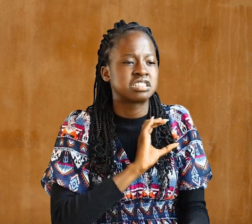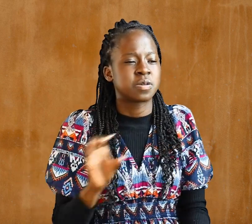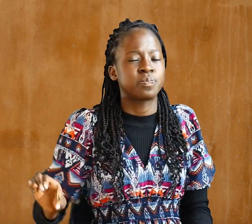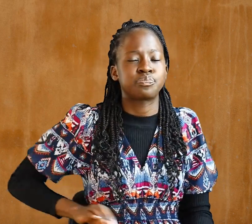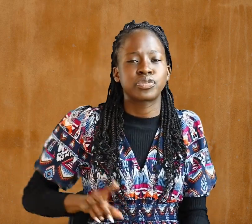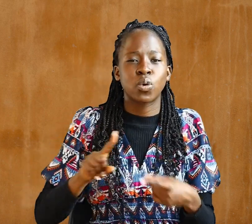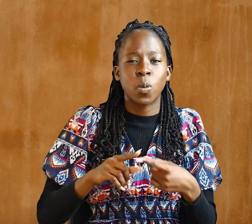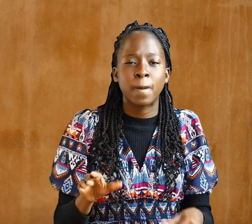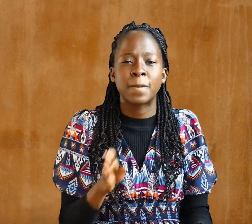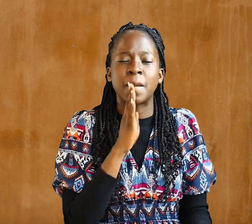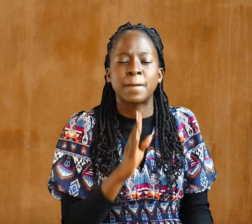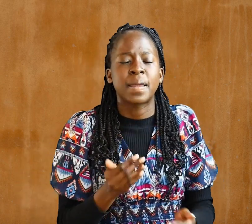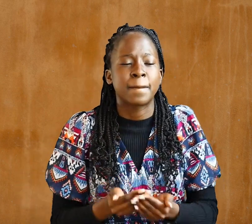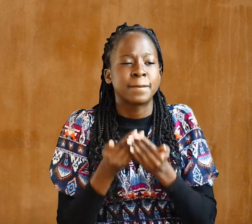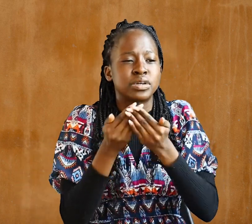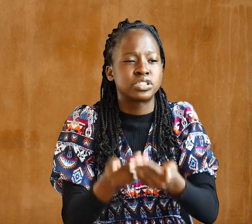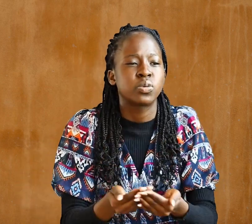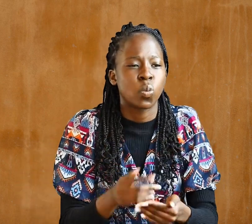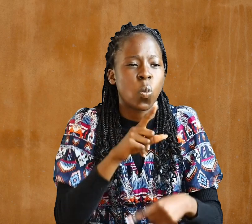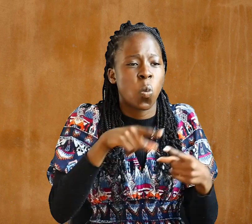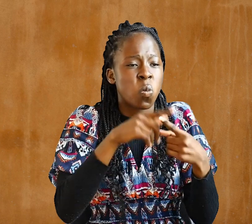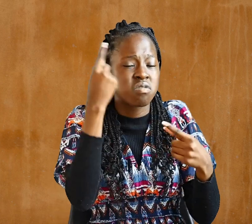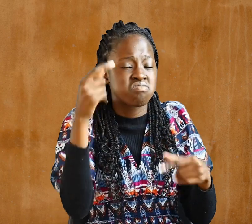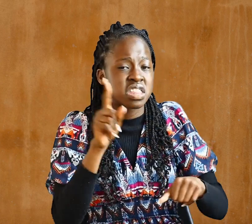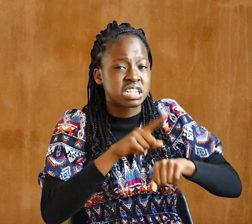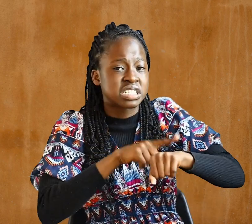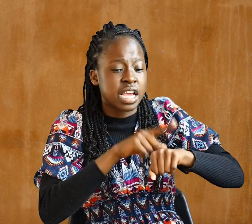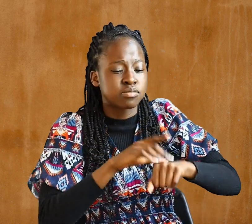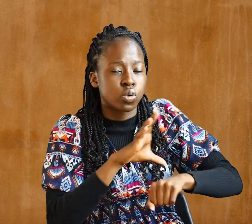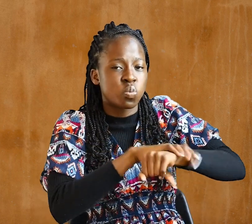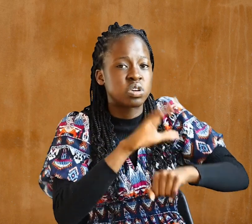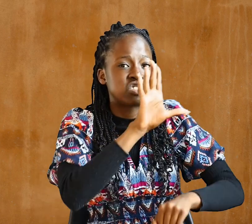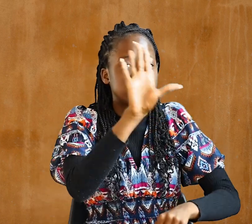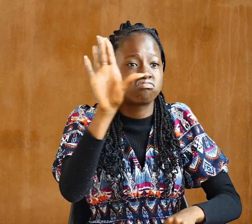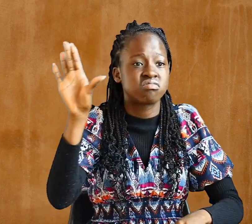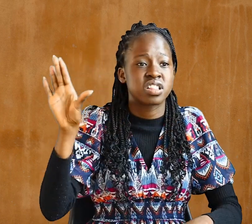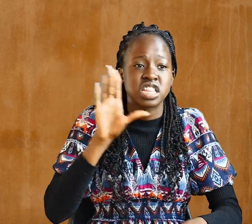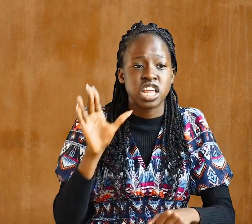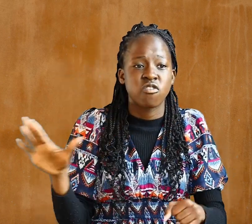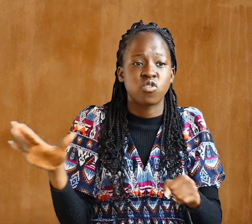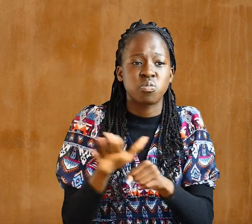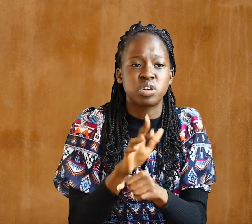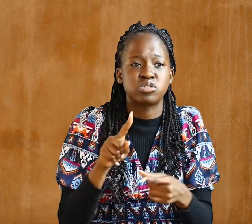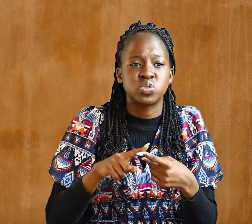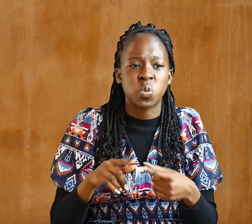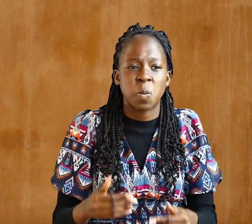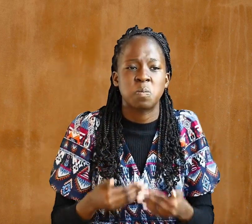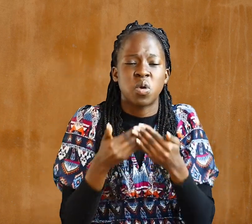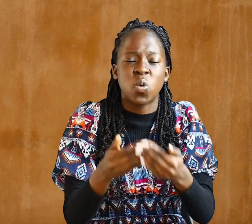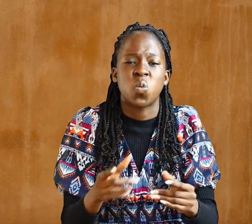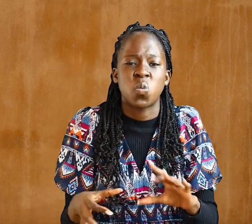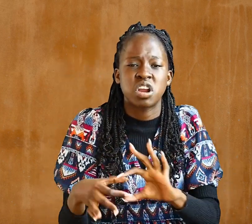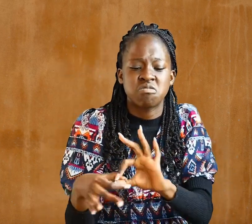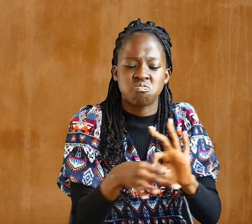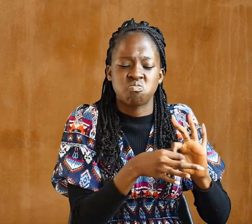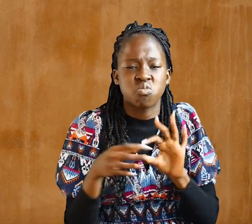reached their fulfillment, to bring unity to all things in heaven and on earth under